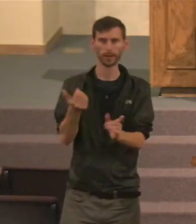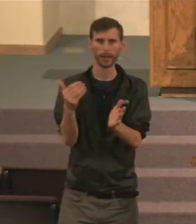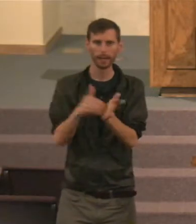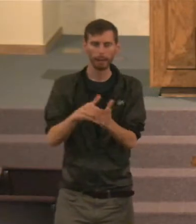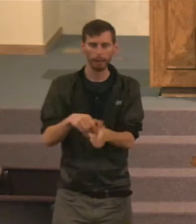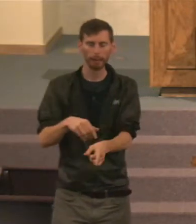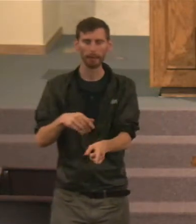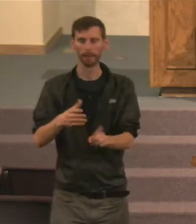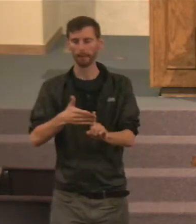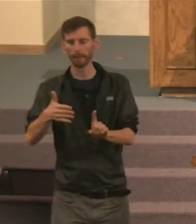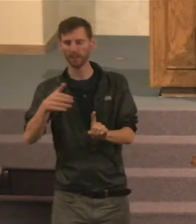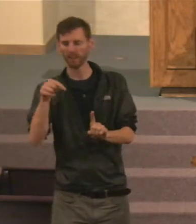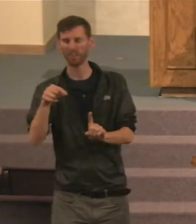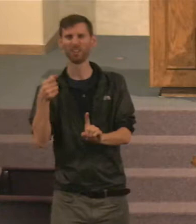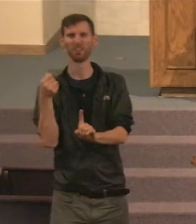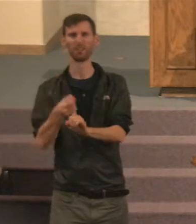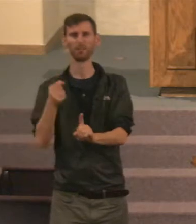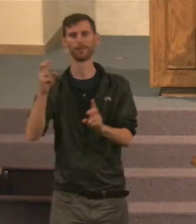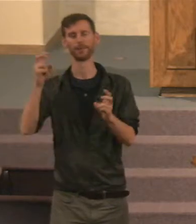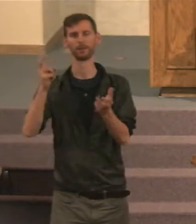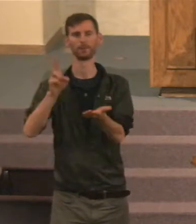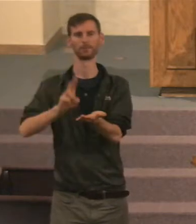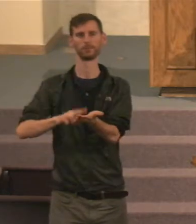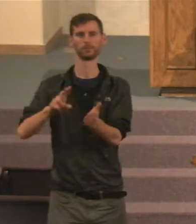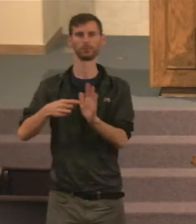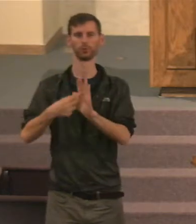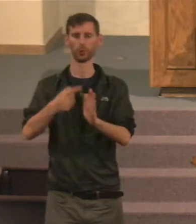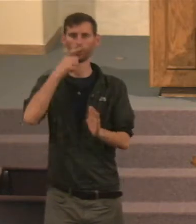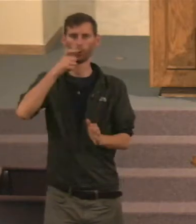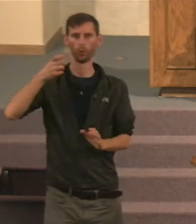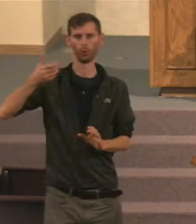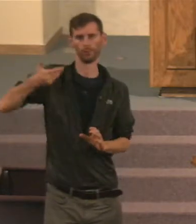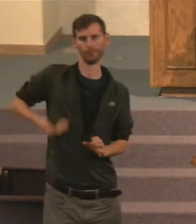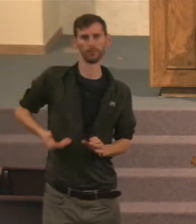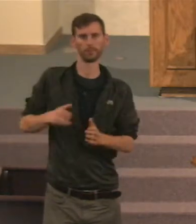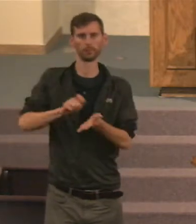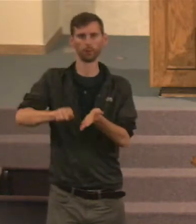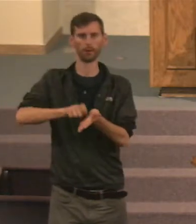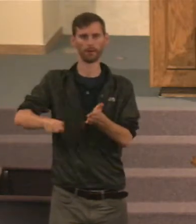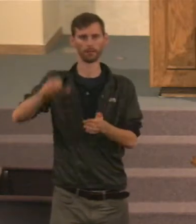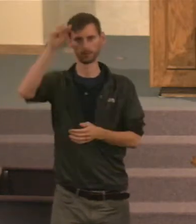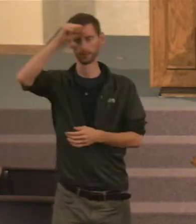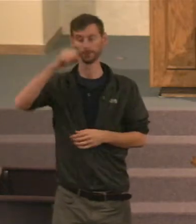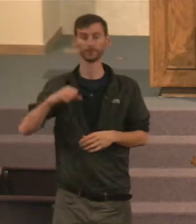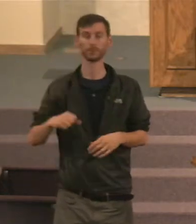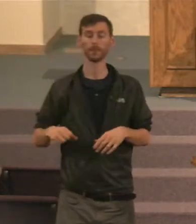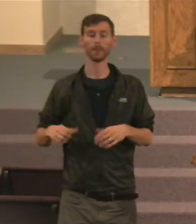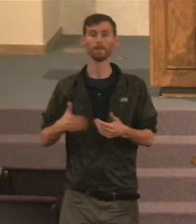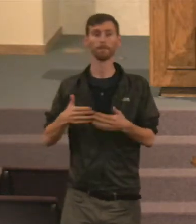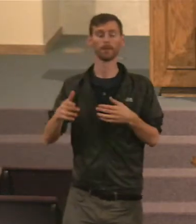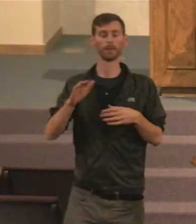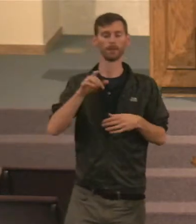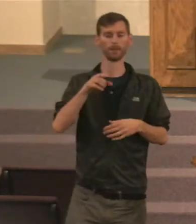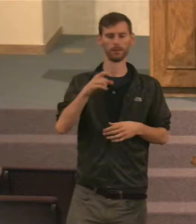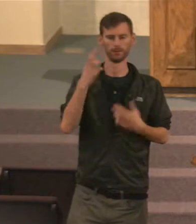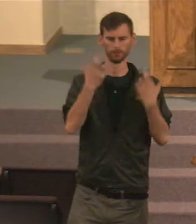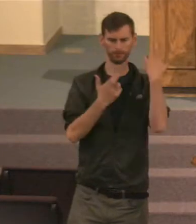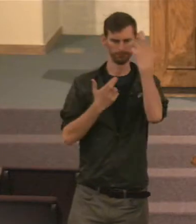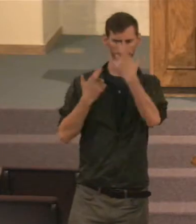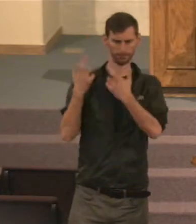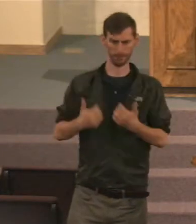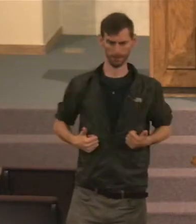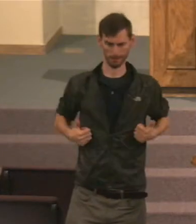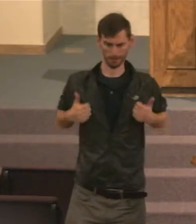That, He's come to that point, Where he realizes, That a life without God, Even